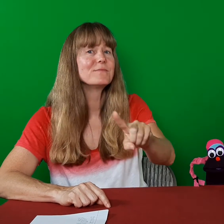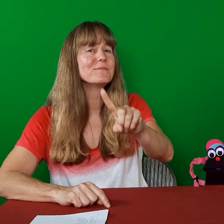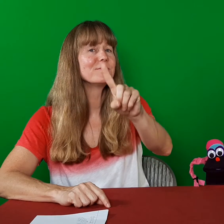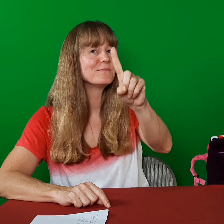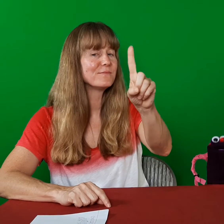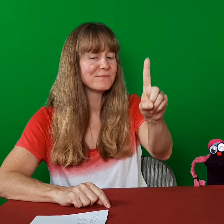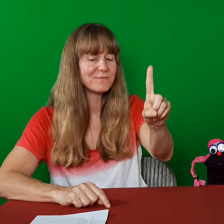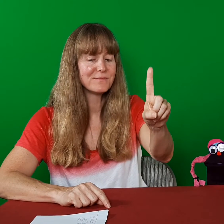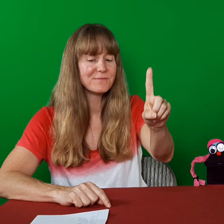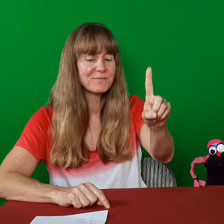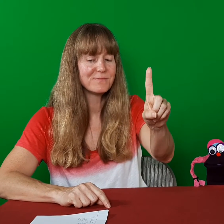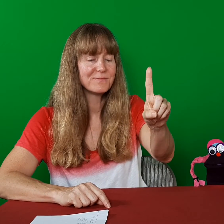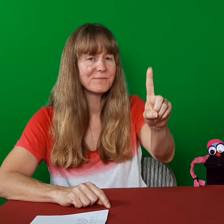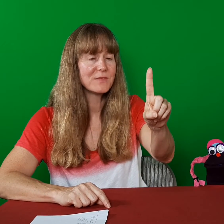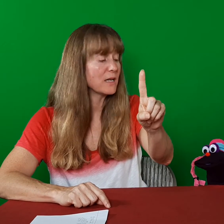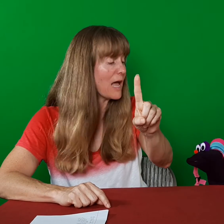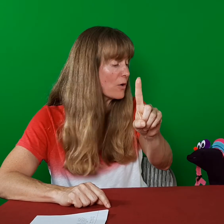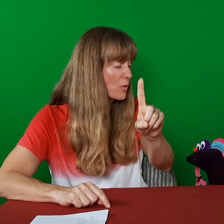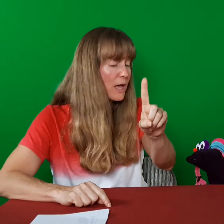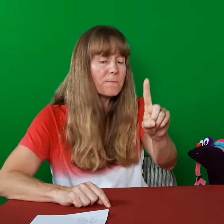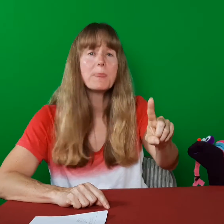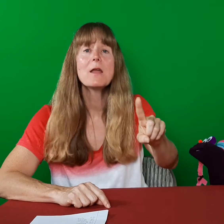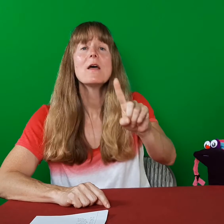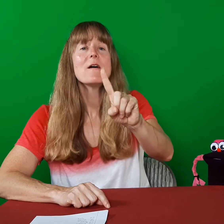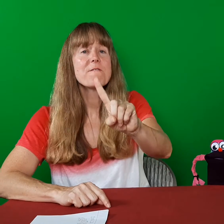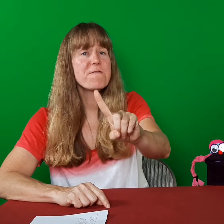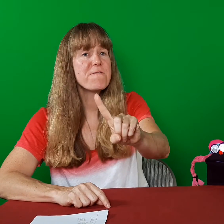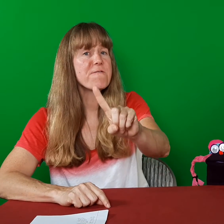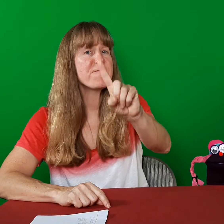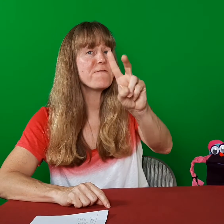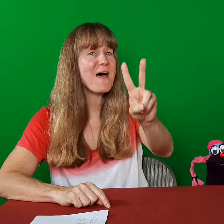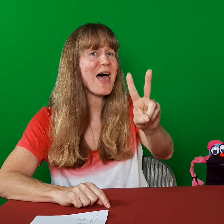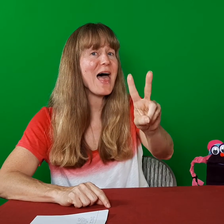Van. A little louder, okay? Okay. Fell.